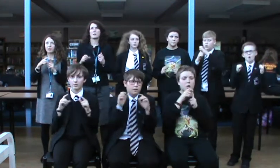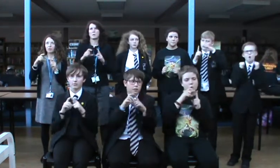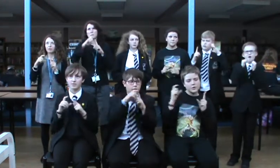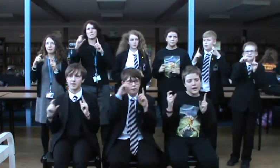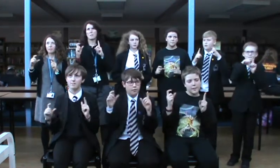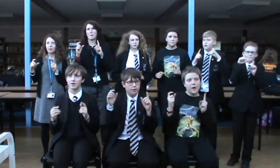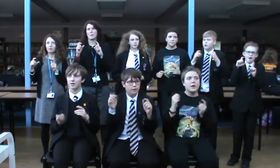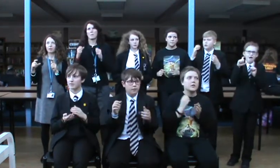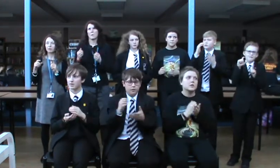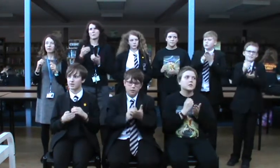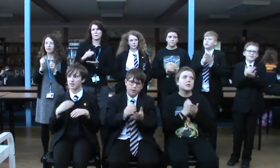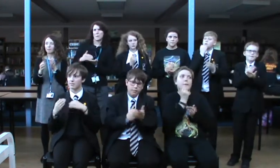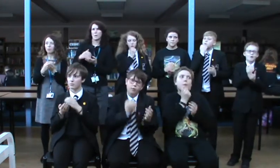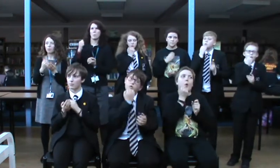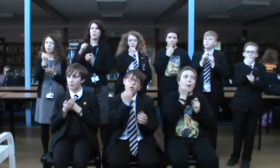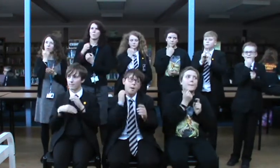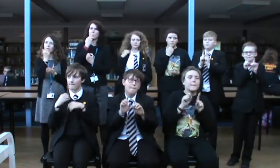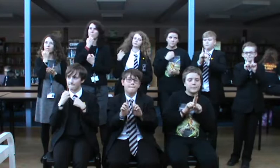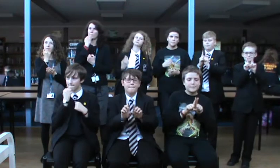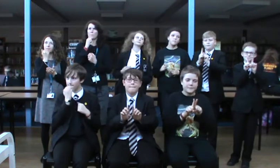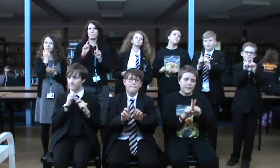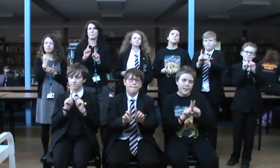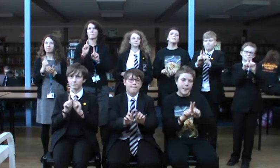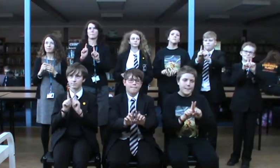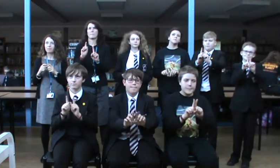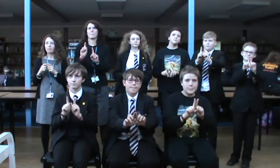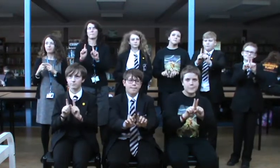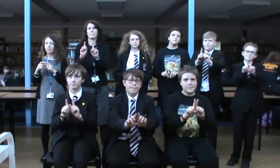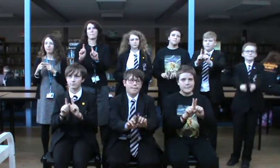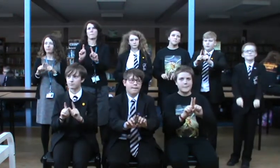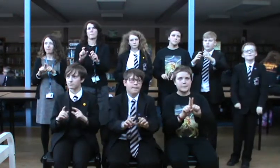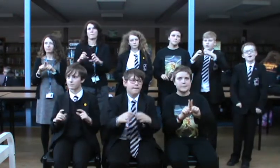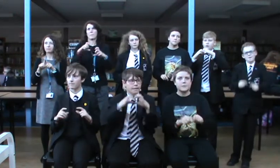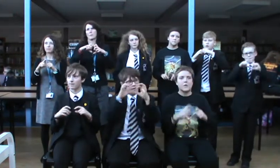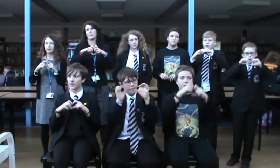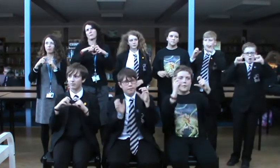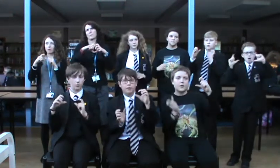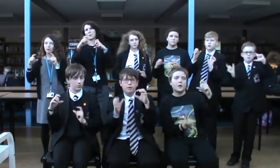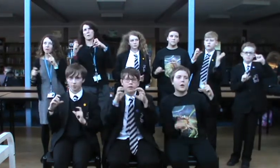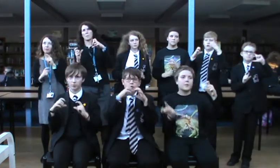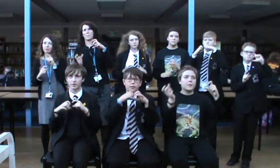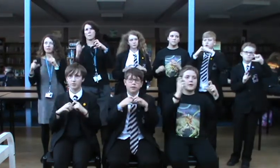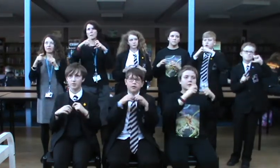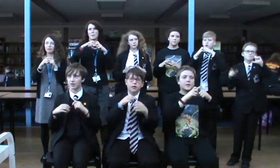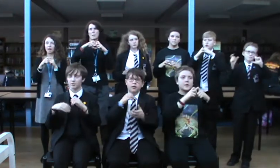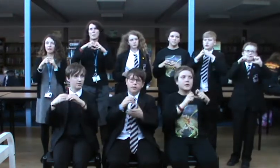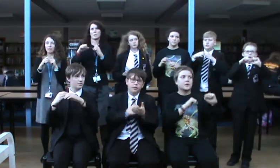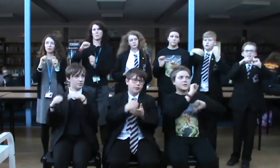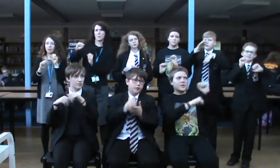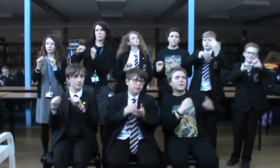cold December But I've got you to give me a If you're broken, I'll manage you And I keep you sheltered